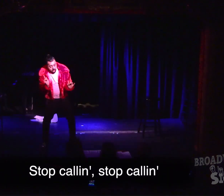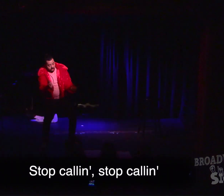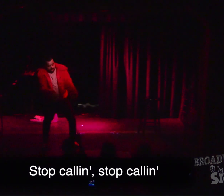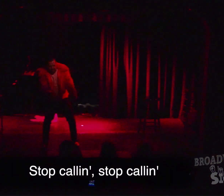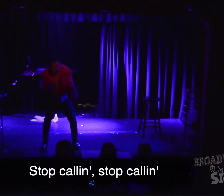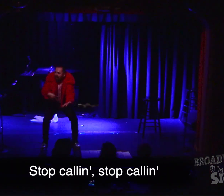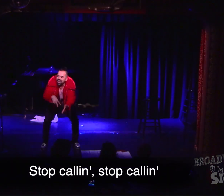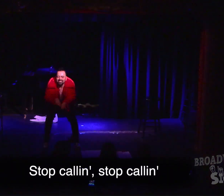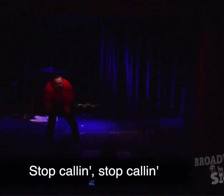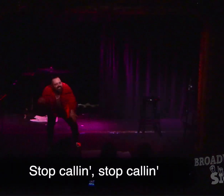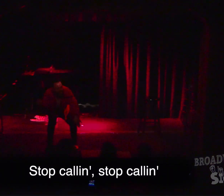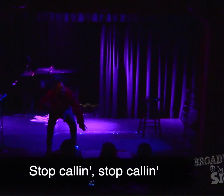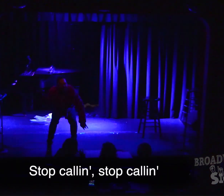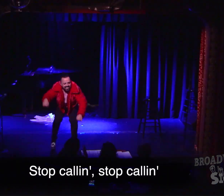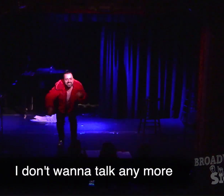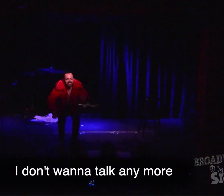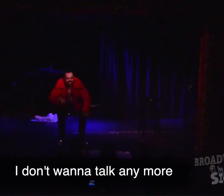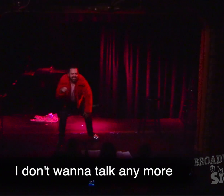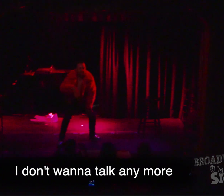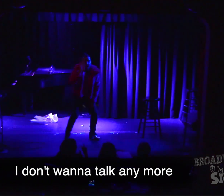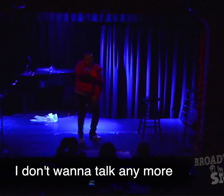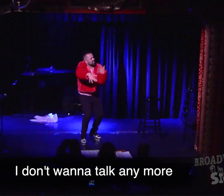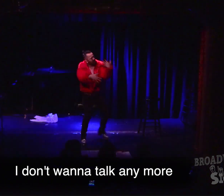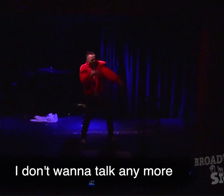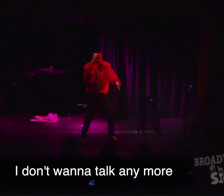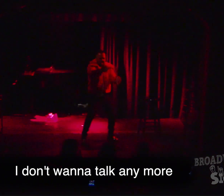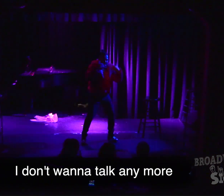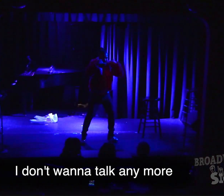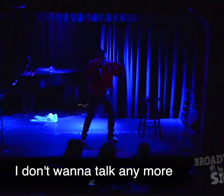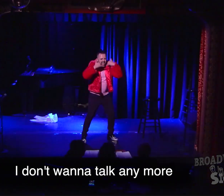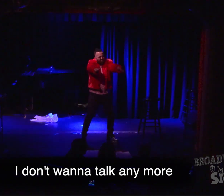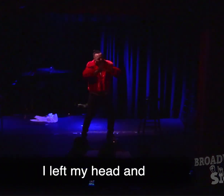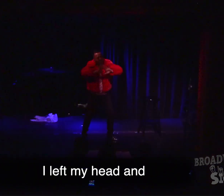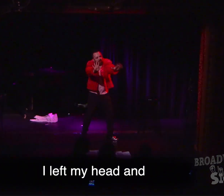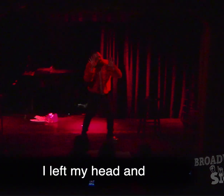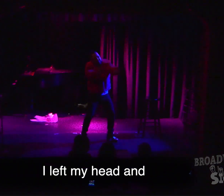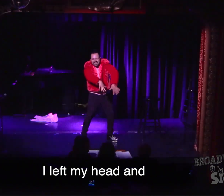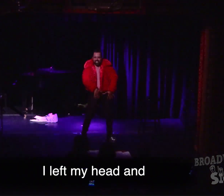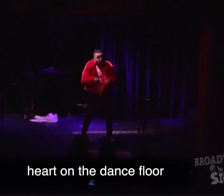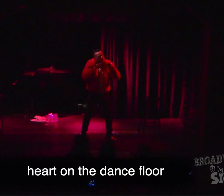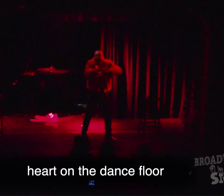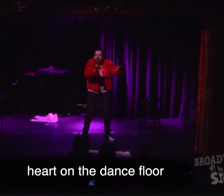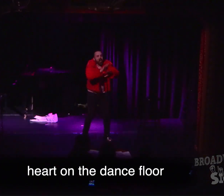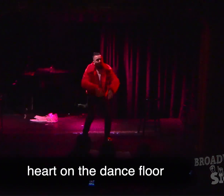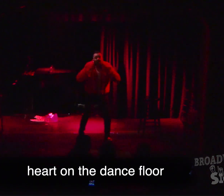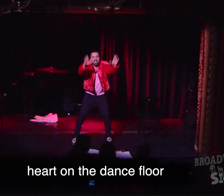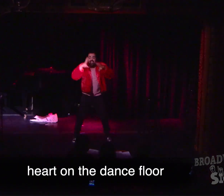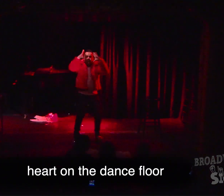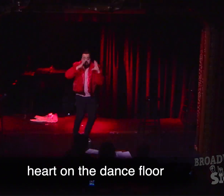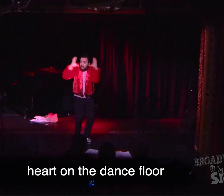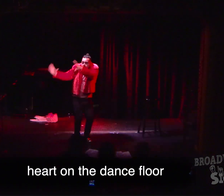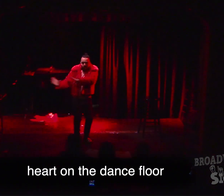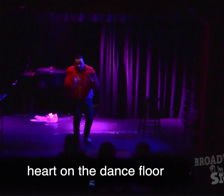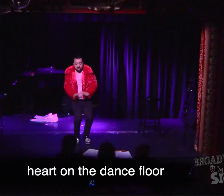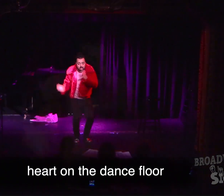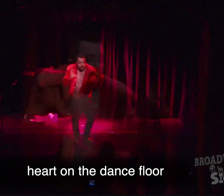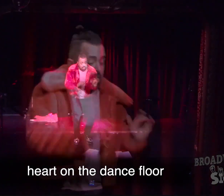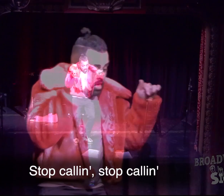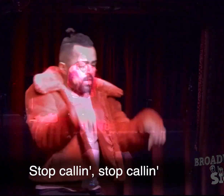calling, stop calling I don't want to talk anymore I left my hand in my phone on the dance floor Stop